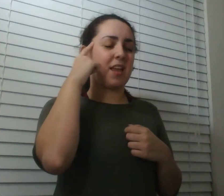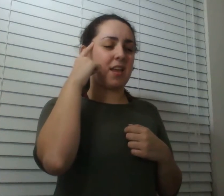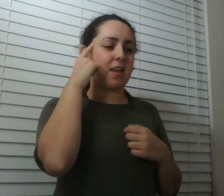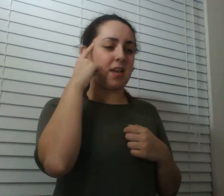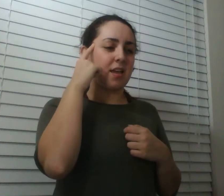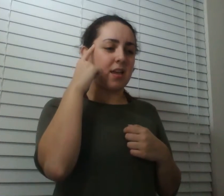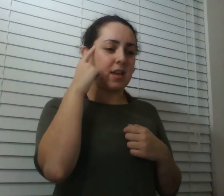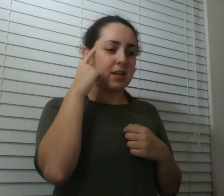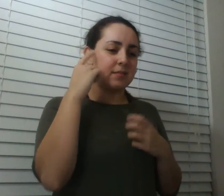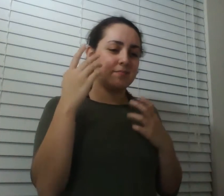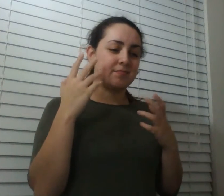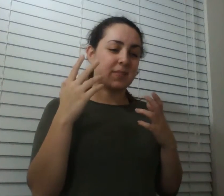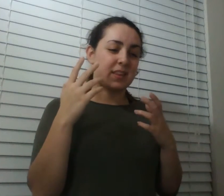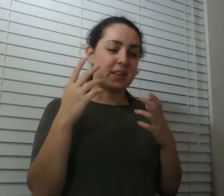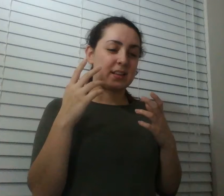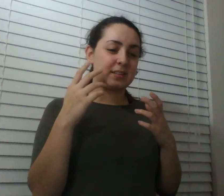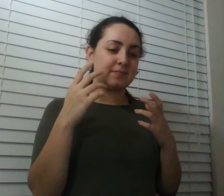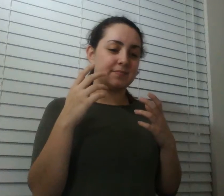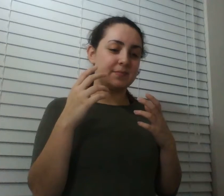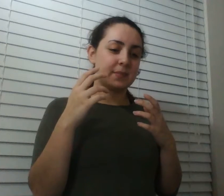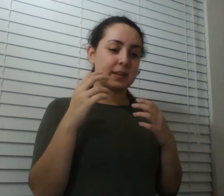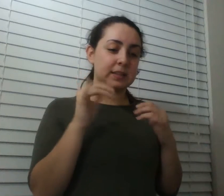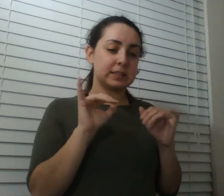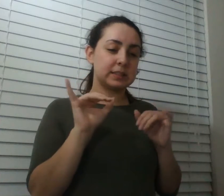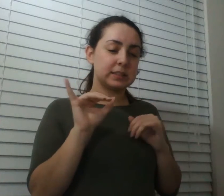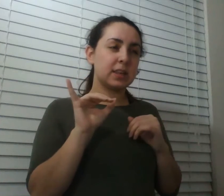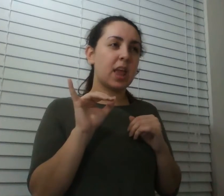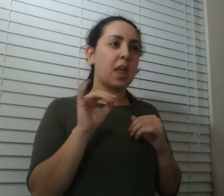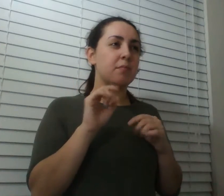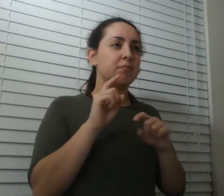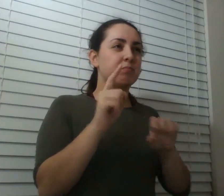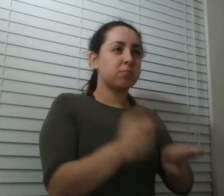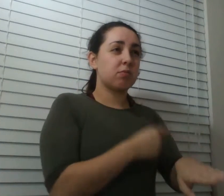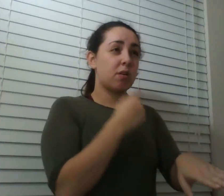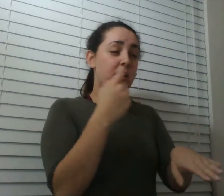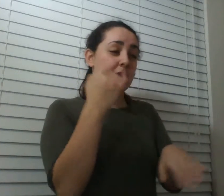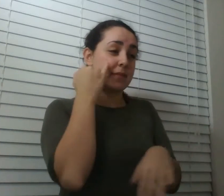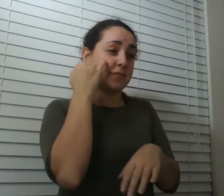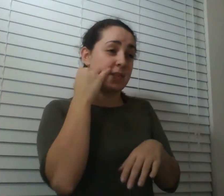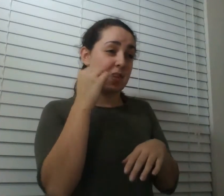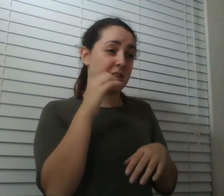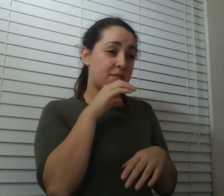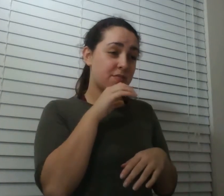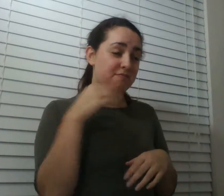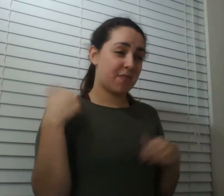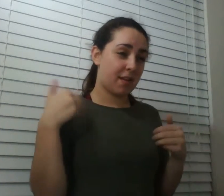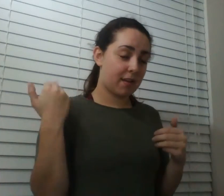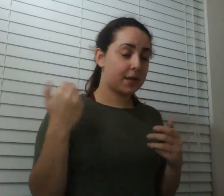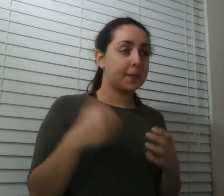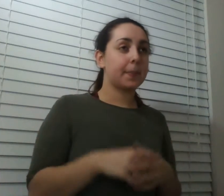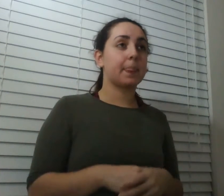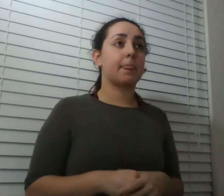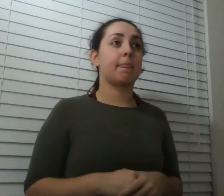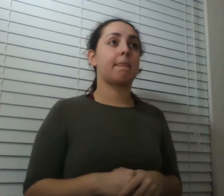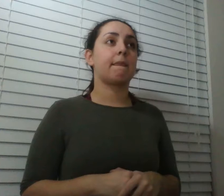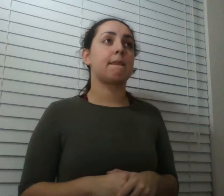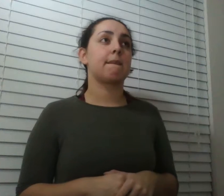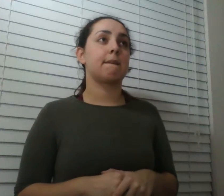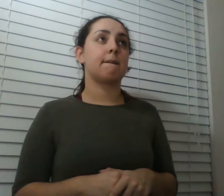much different space my pain is not nearly as bad as it was then so now i'm not really in the bargaining mood